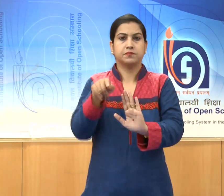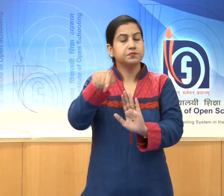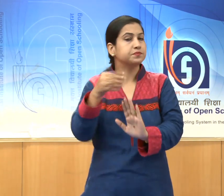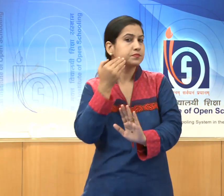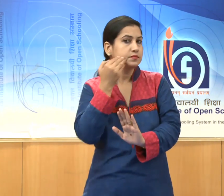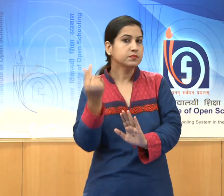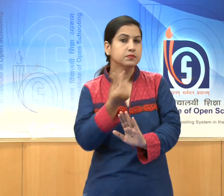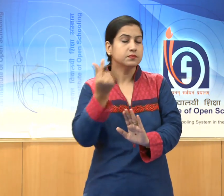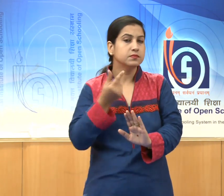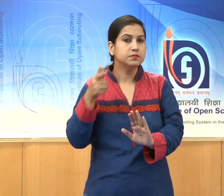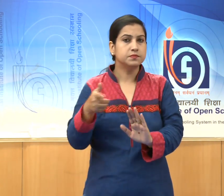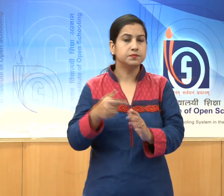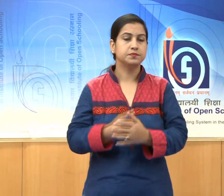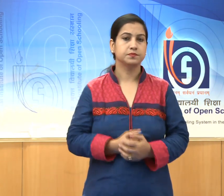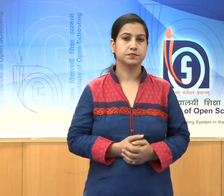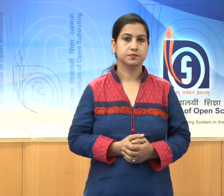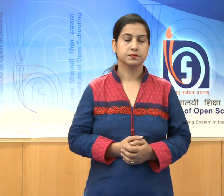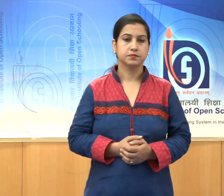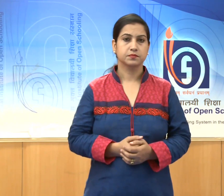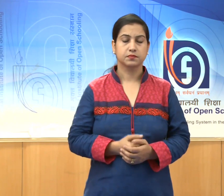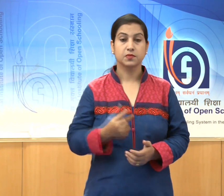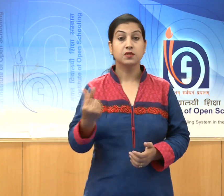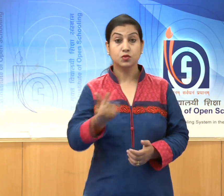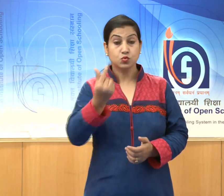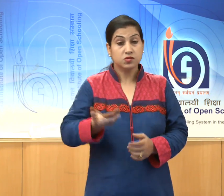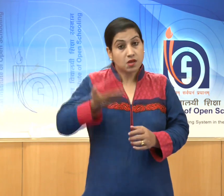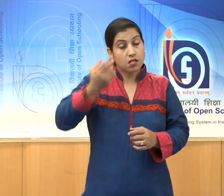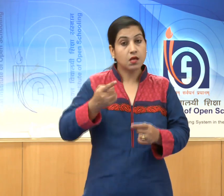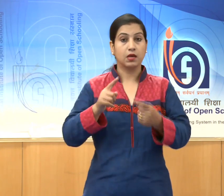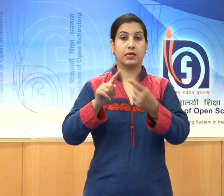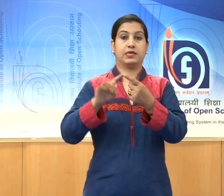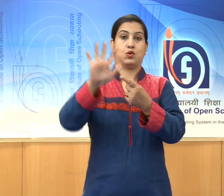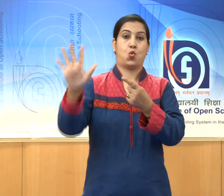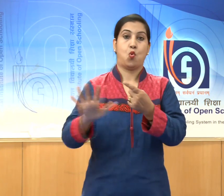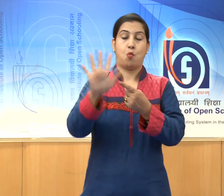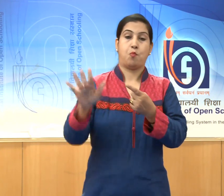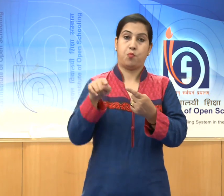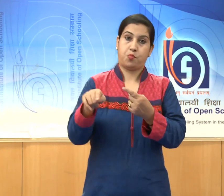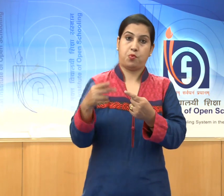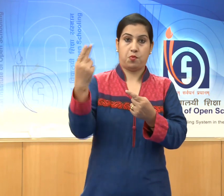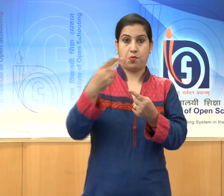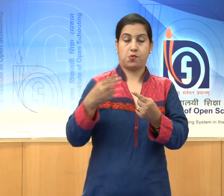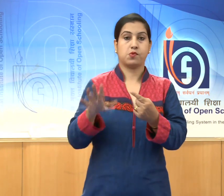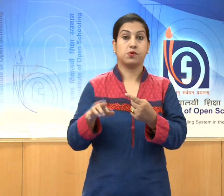in Europe. In this technique,